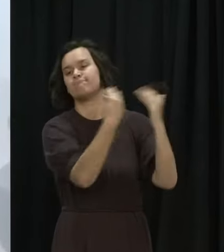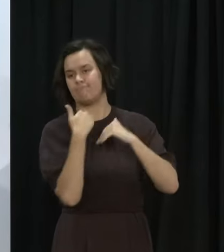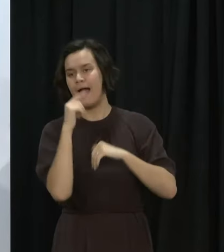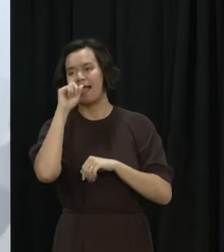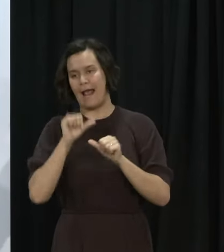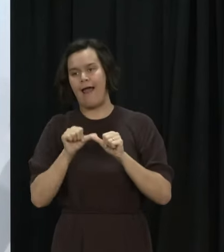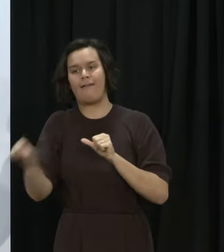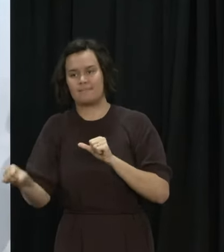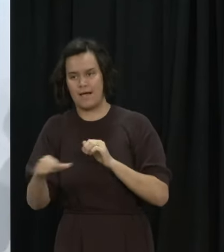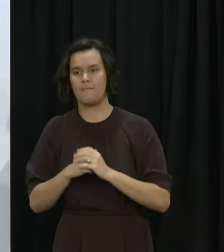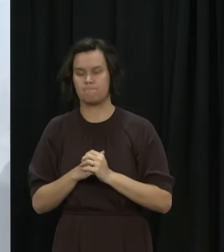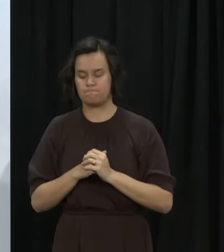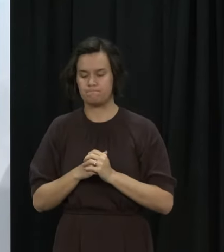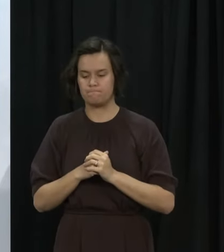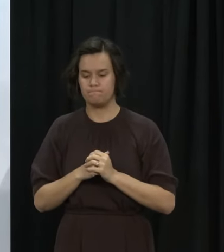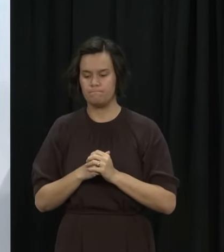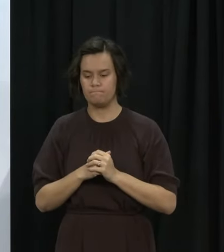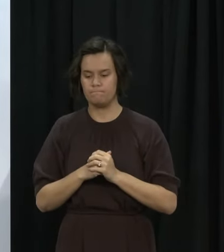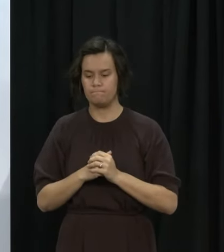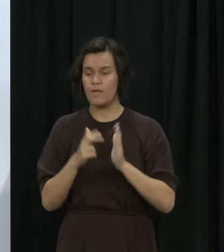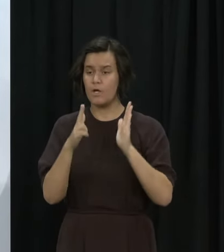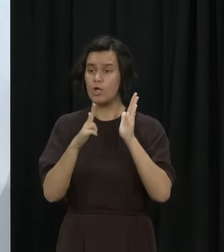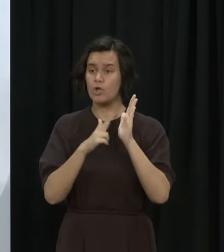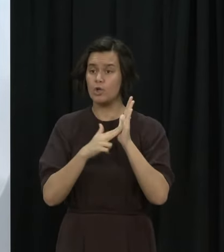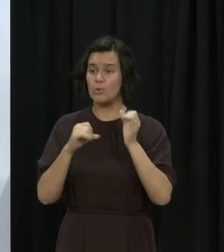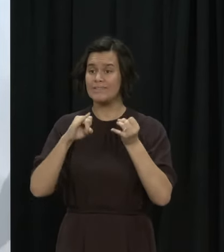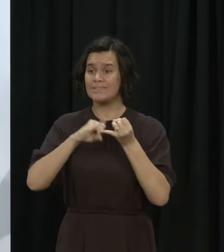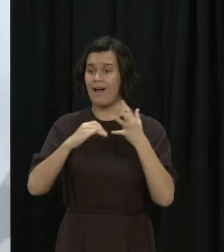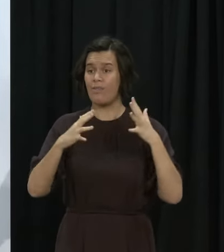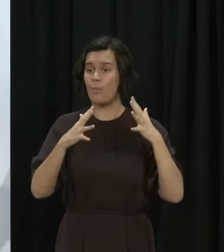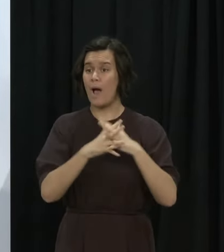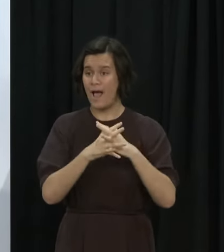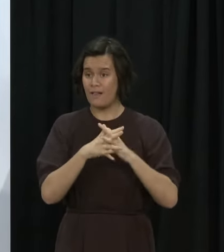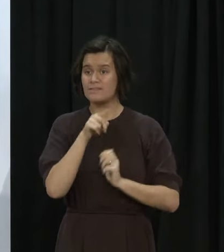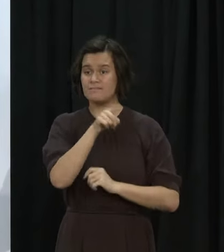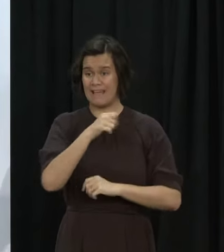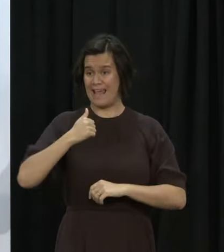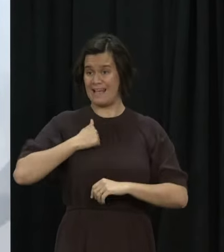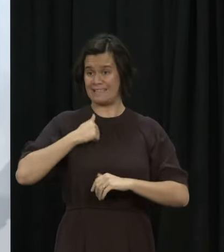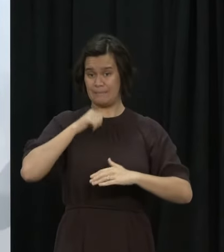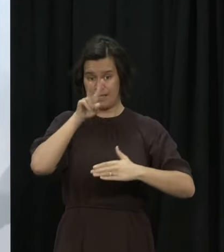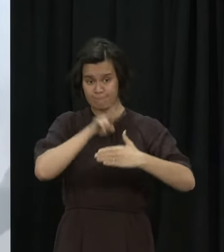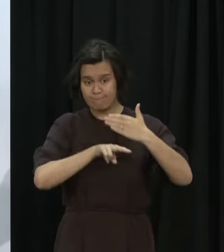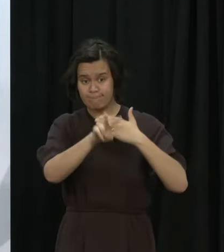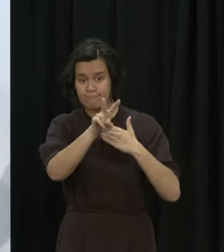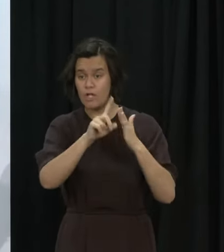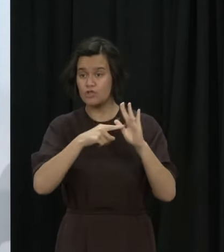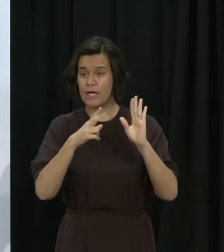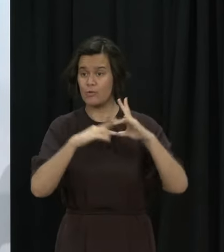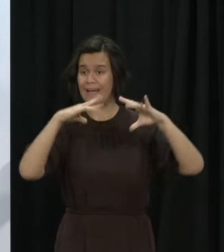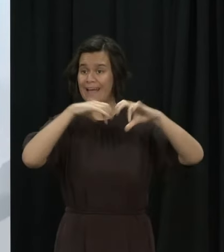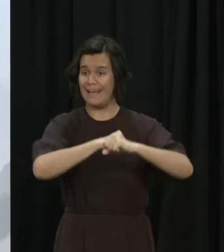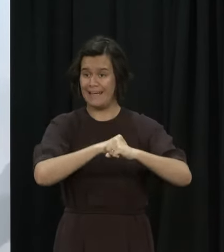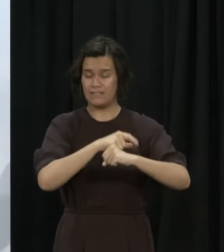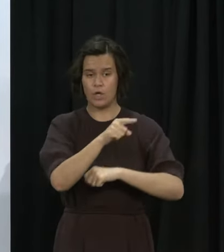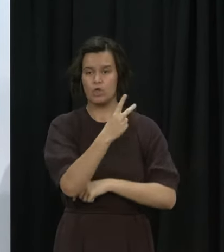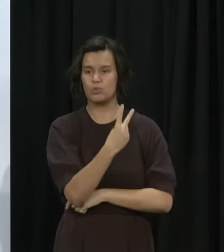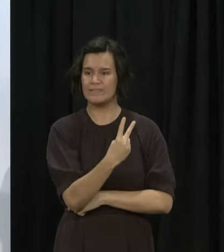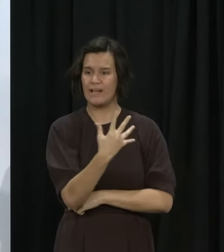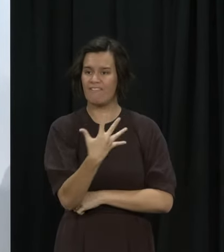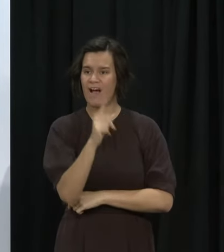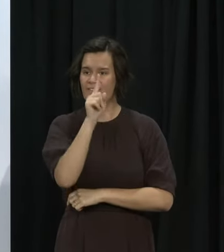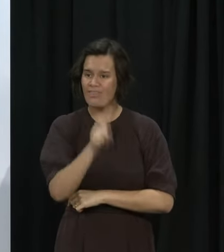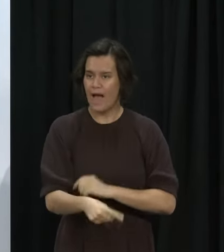expecting to be recording 25,000 cases a day by the end of January, opening the border in mid-January,